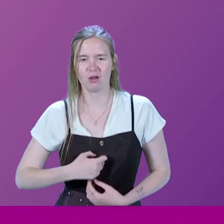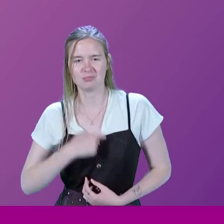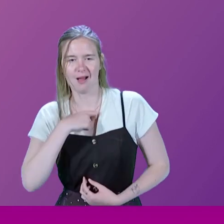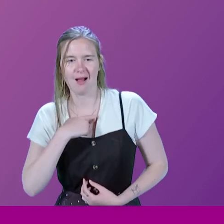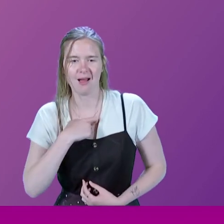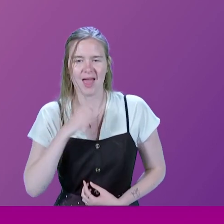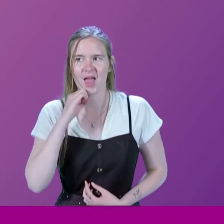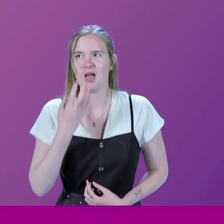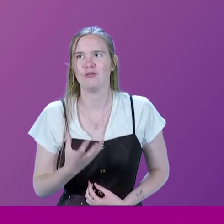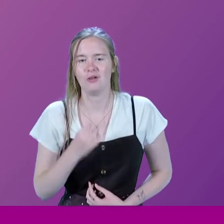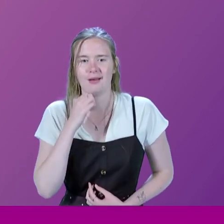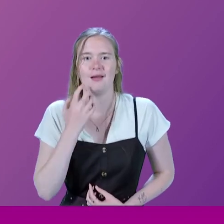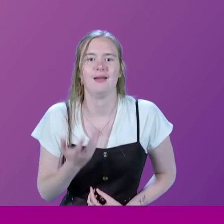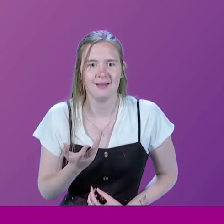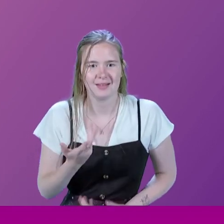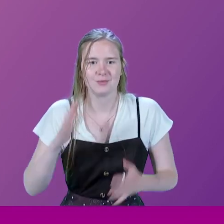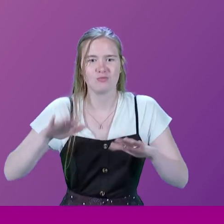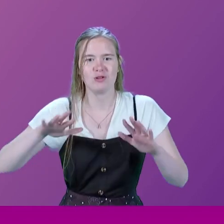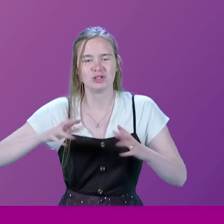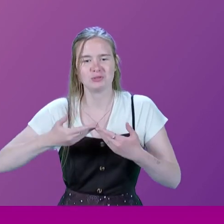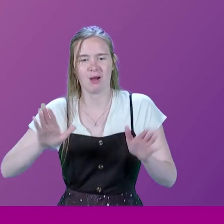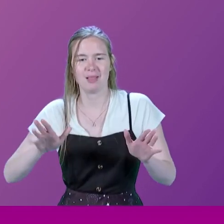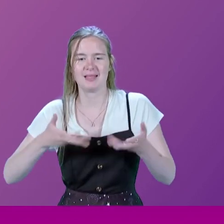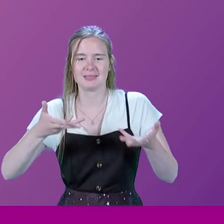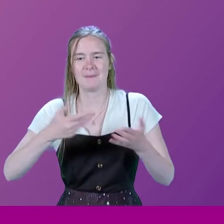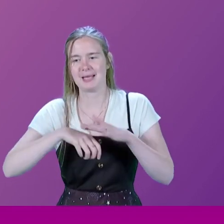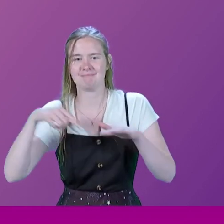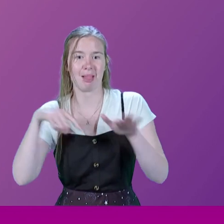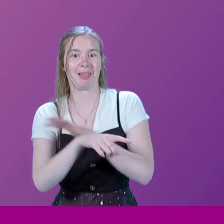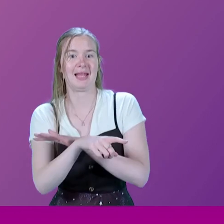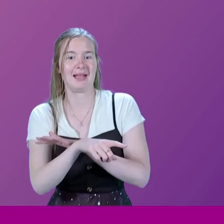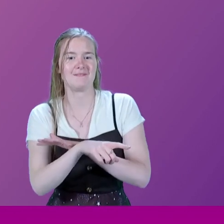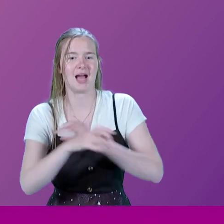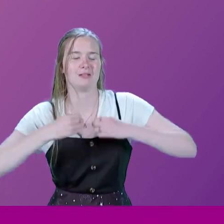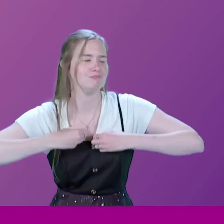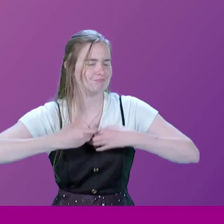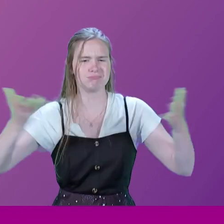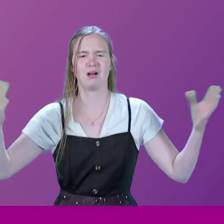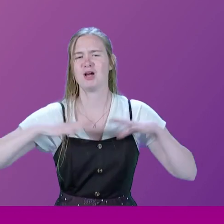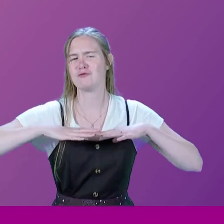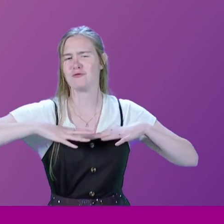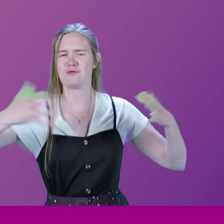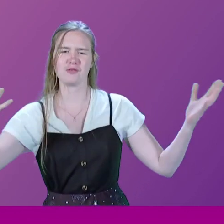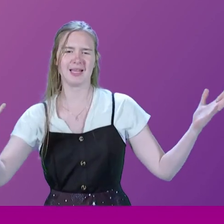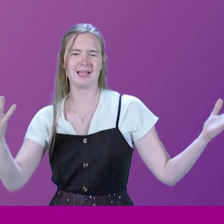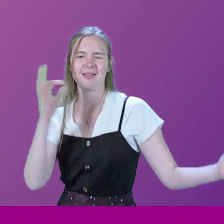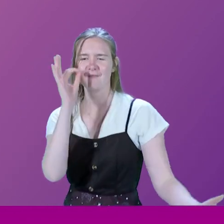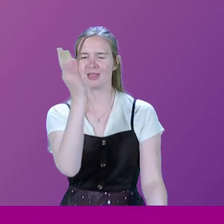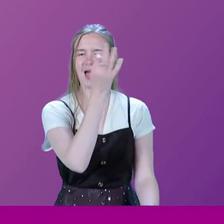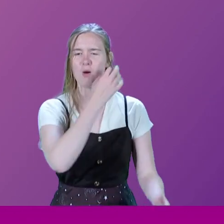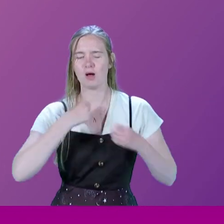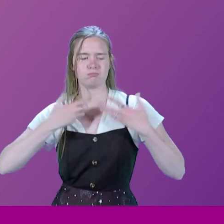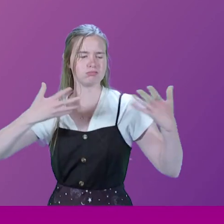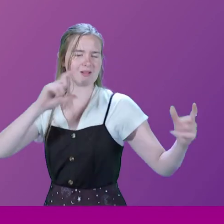And, you know, once the British public gave me my sabbatical, I burst free like a blossoming flower.